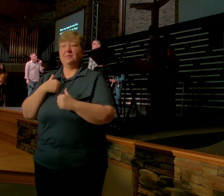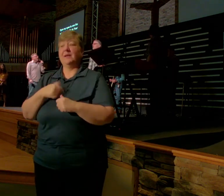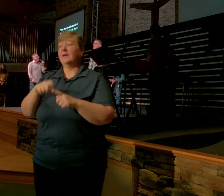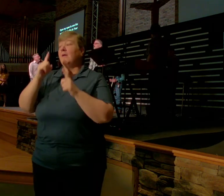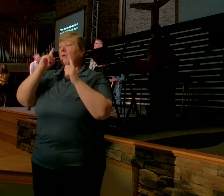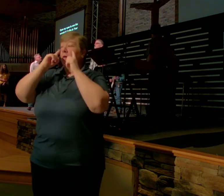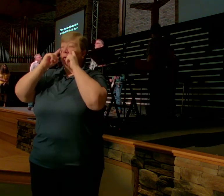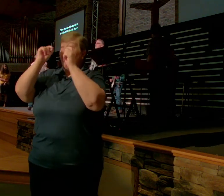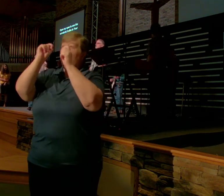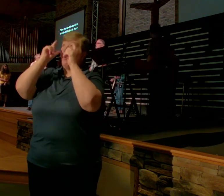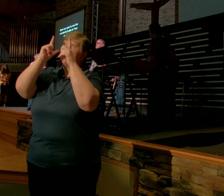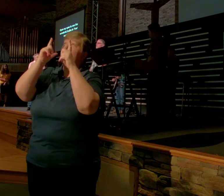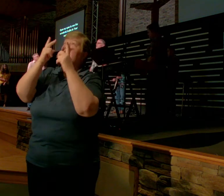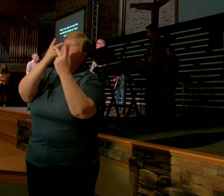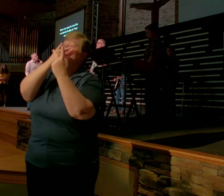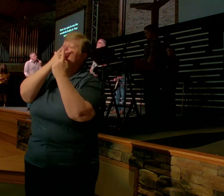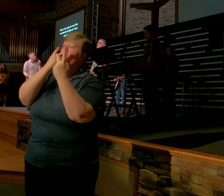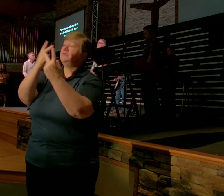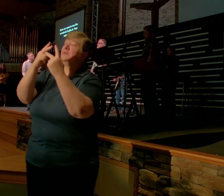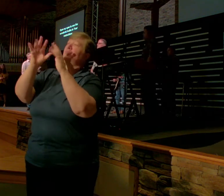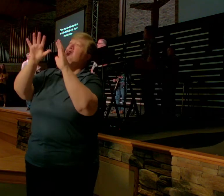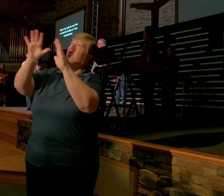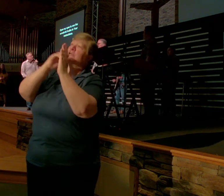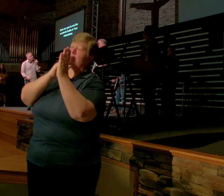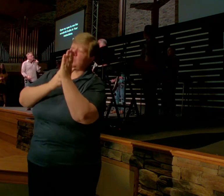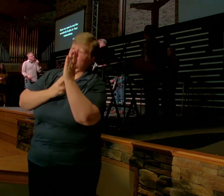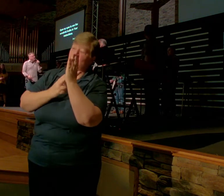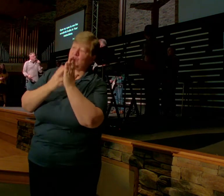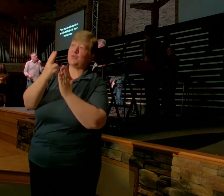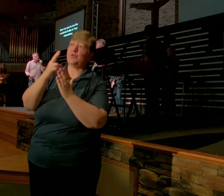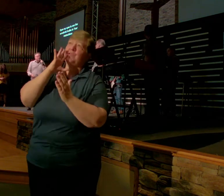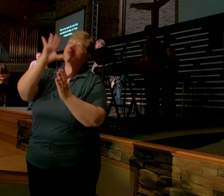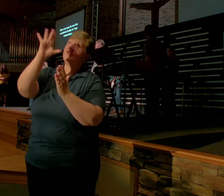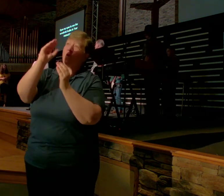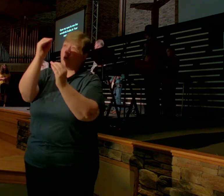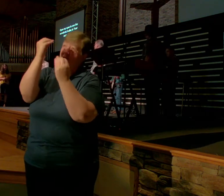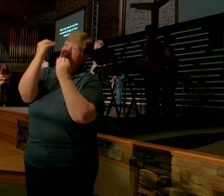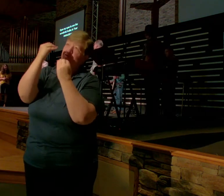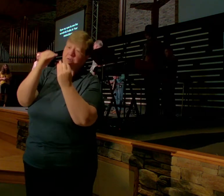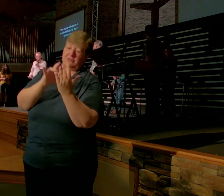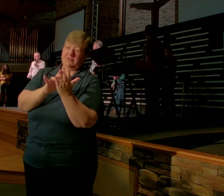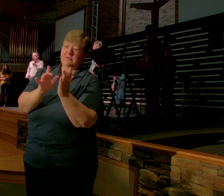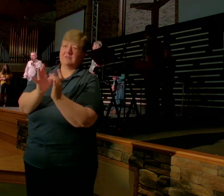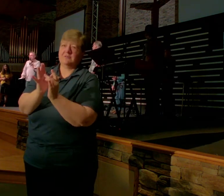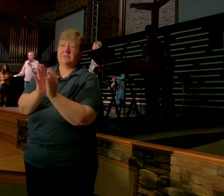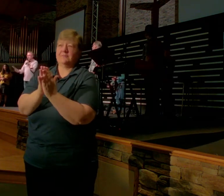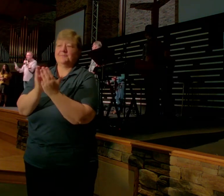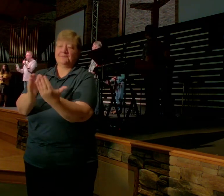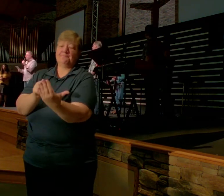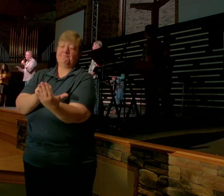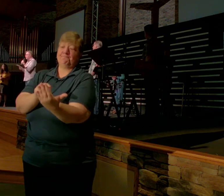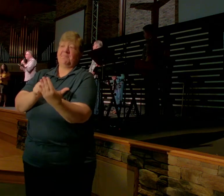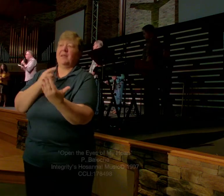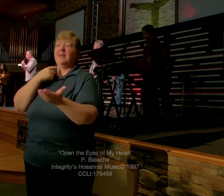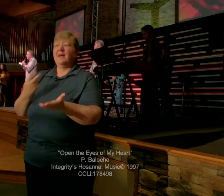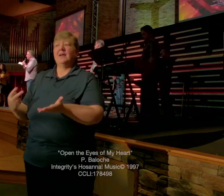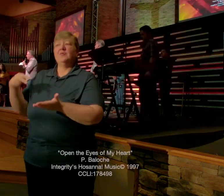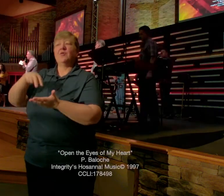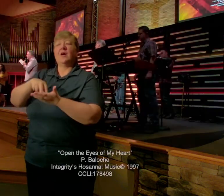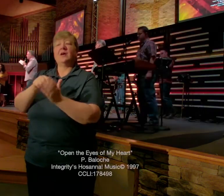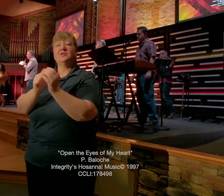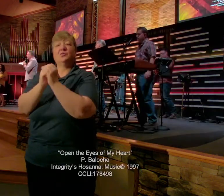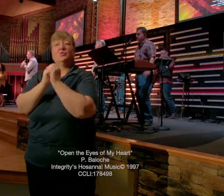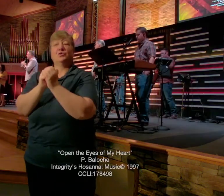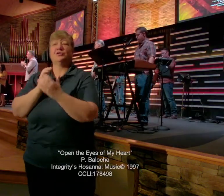my eyes to see the wonderful truths in your instructions. Let's rise as we worship our God.